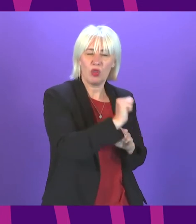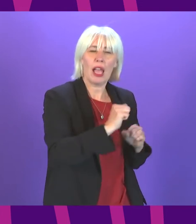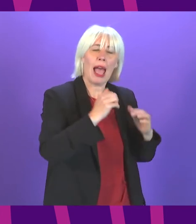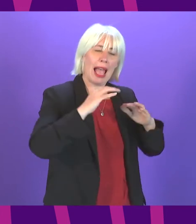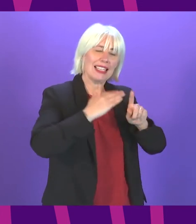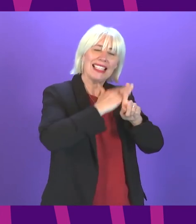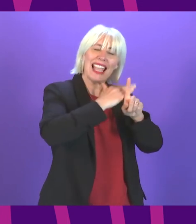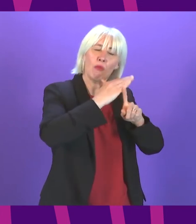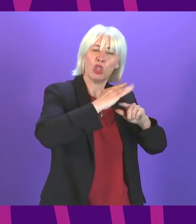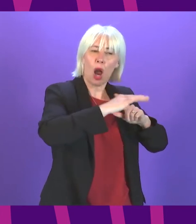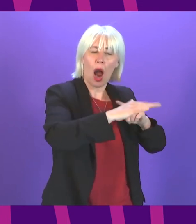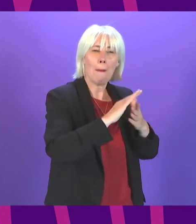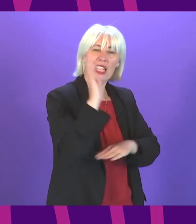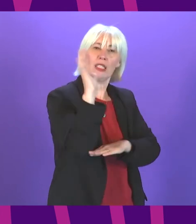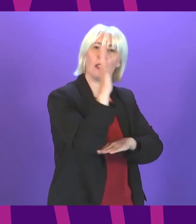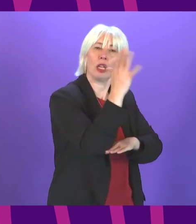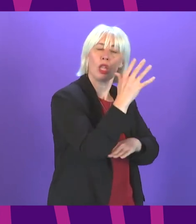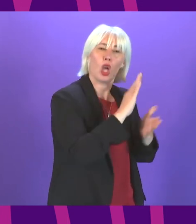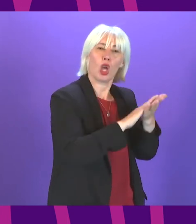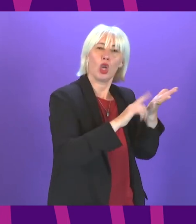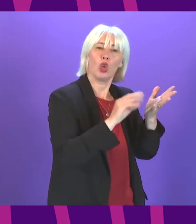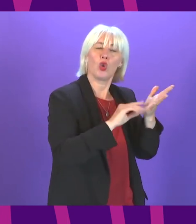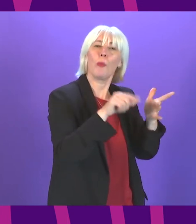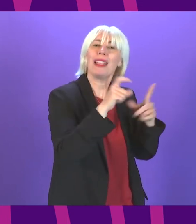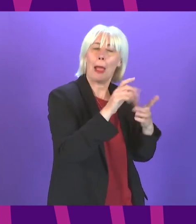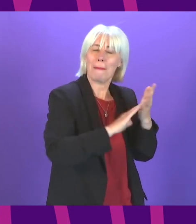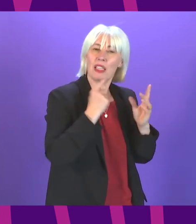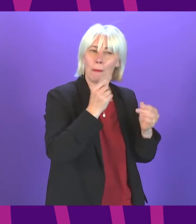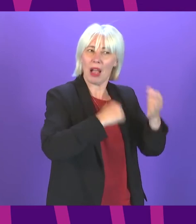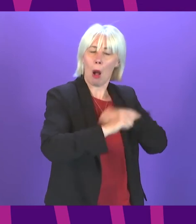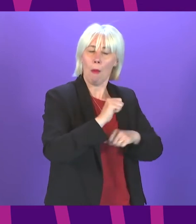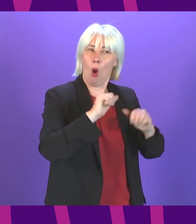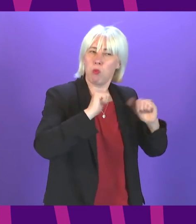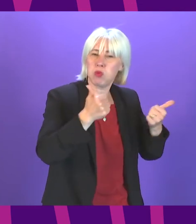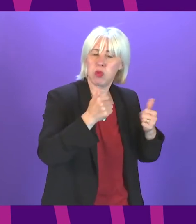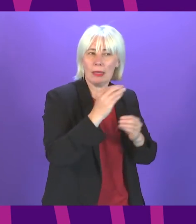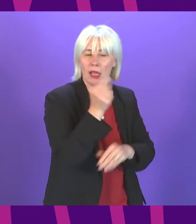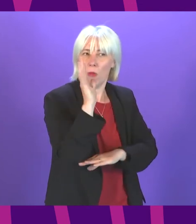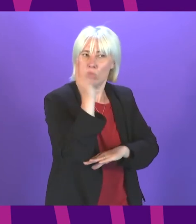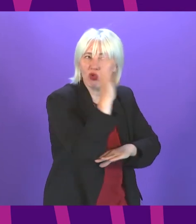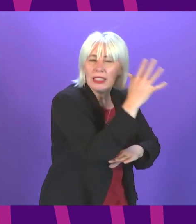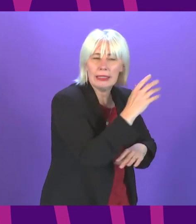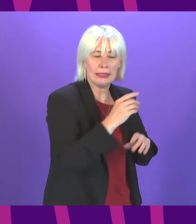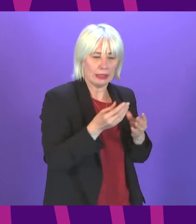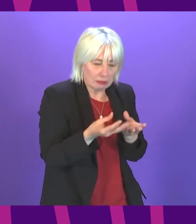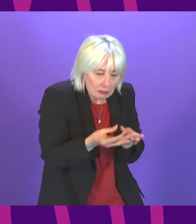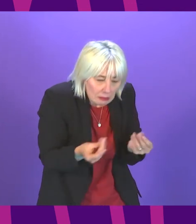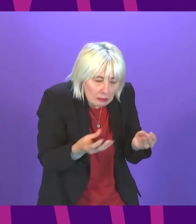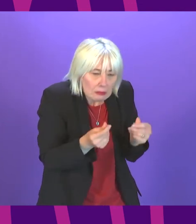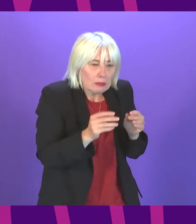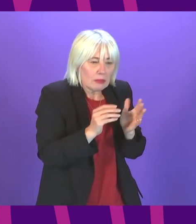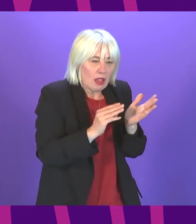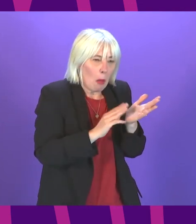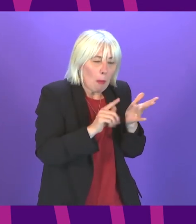temperature make the woodlands very humid allowing the growth for some really special residents the lichen mosses and liverworts